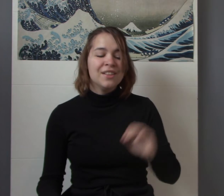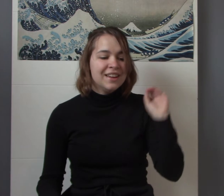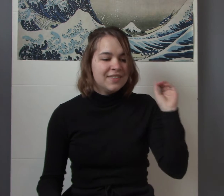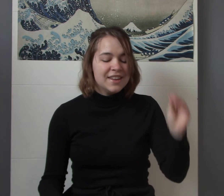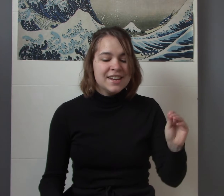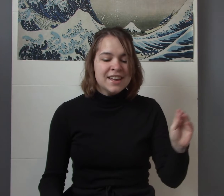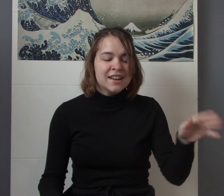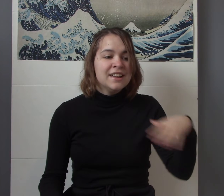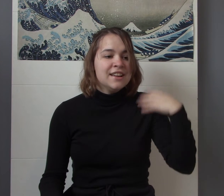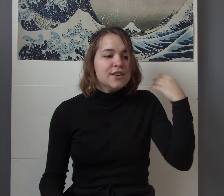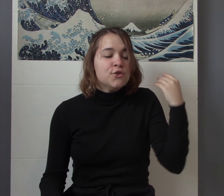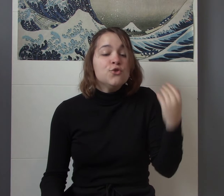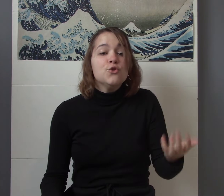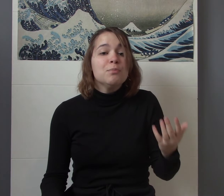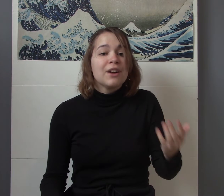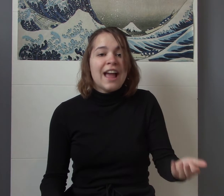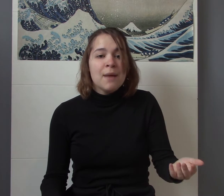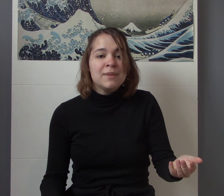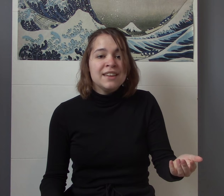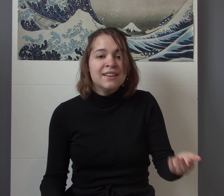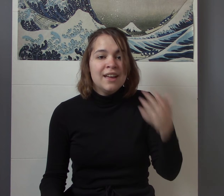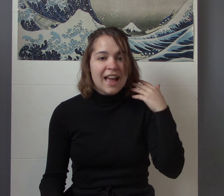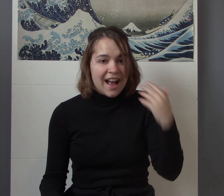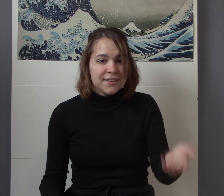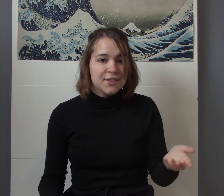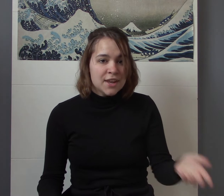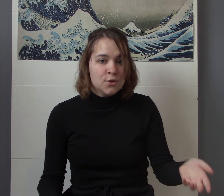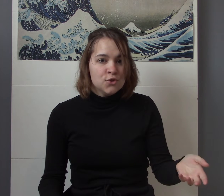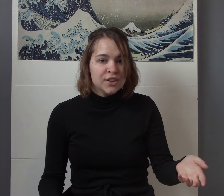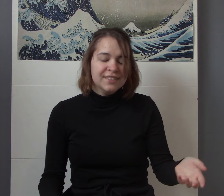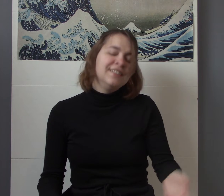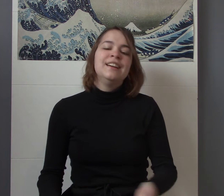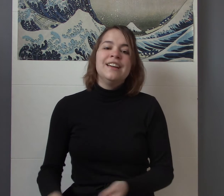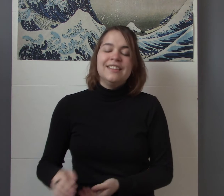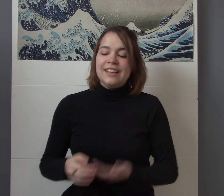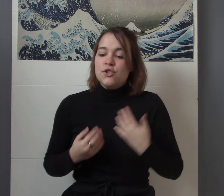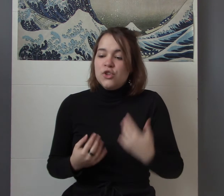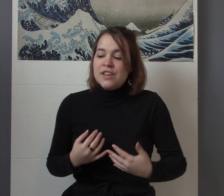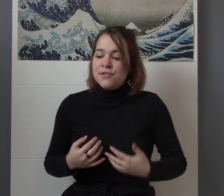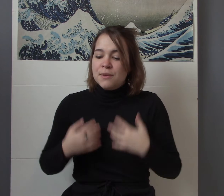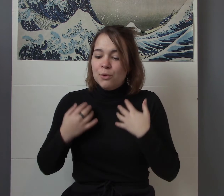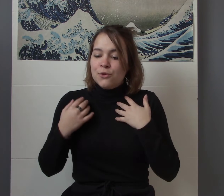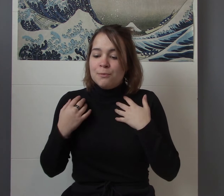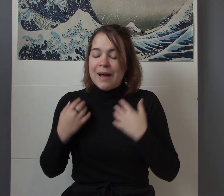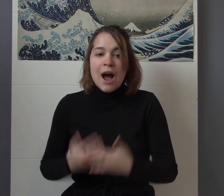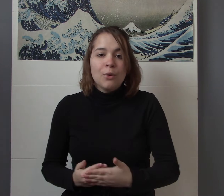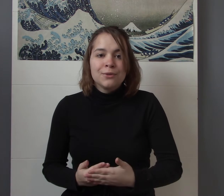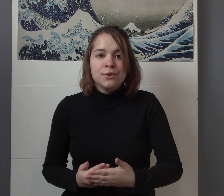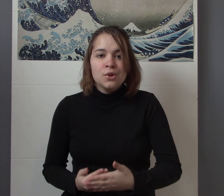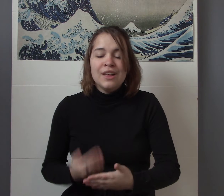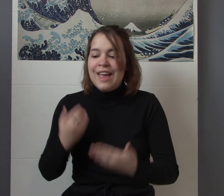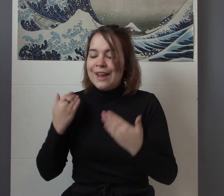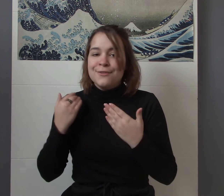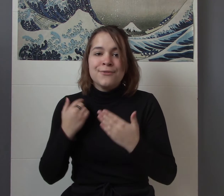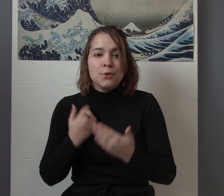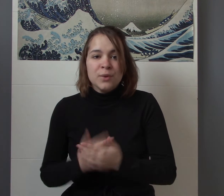that Nia is super happy as the ocean like she is the most powerful and free